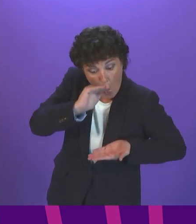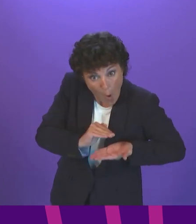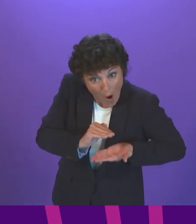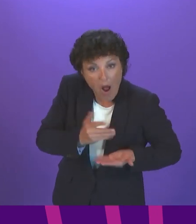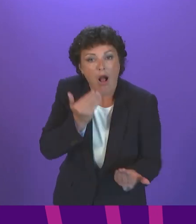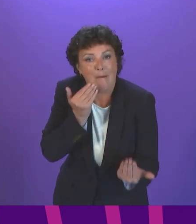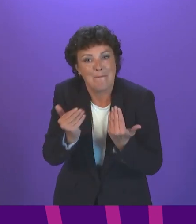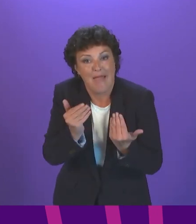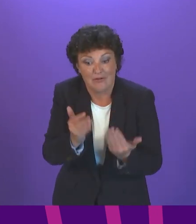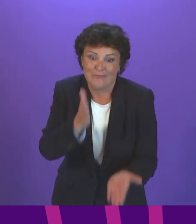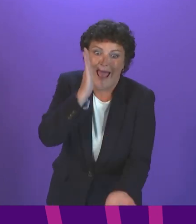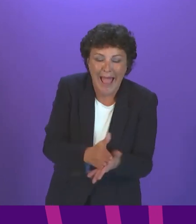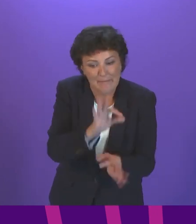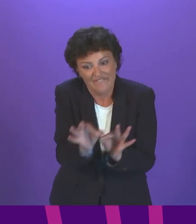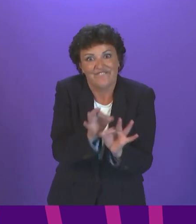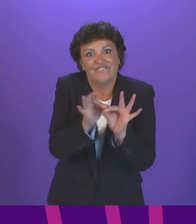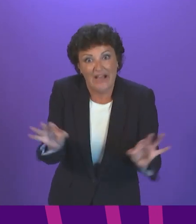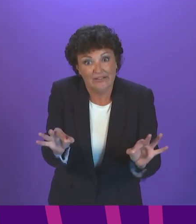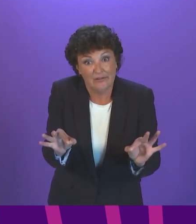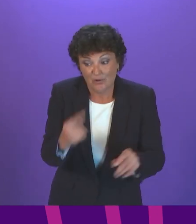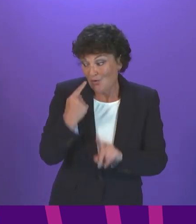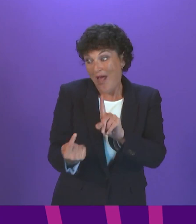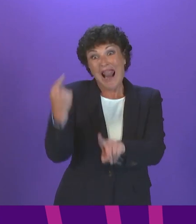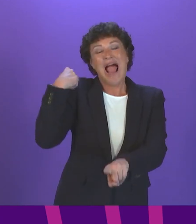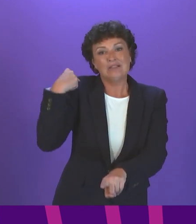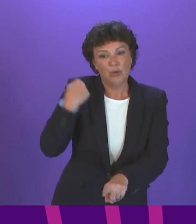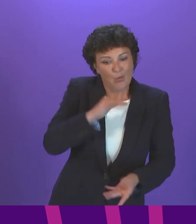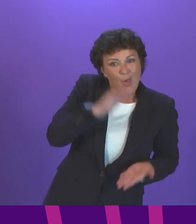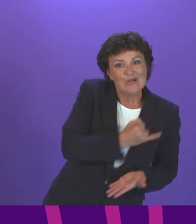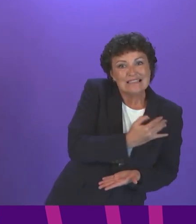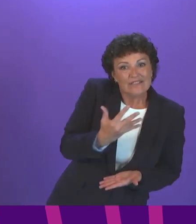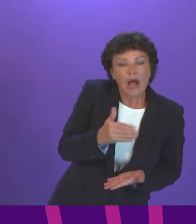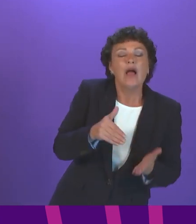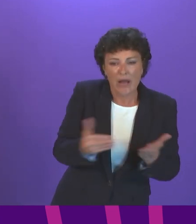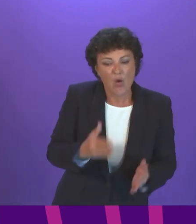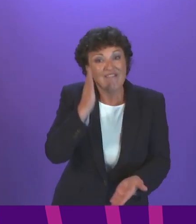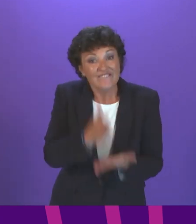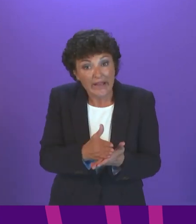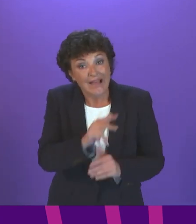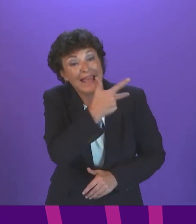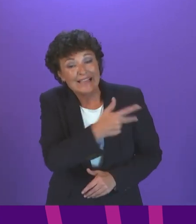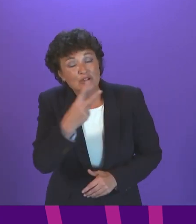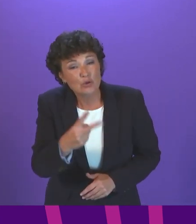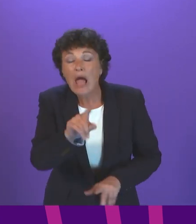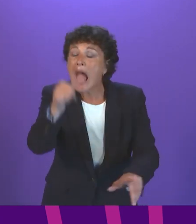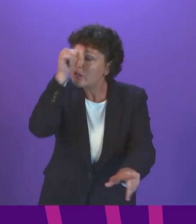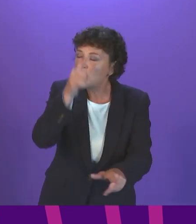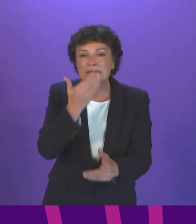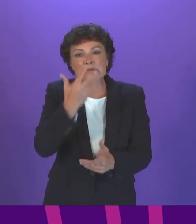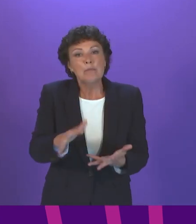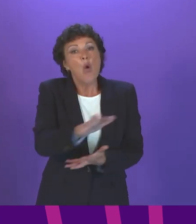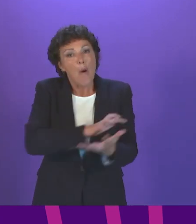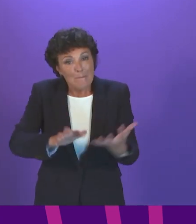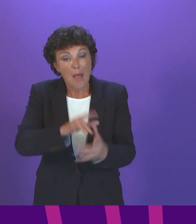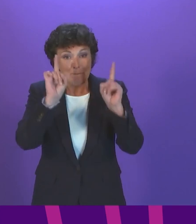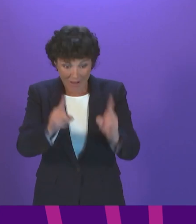the 43% last year, last week, became 82% today. I know that is complex, but it is reflective of a system that when